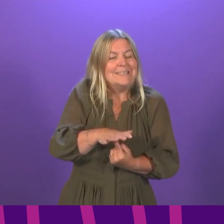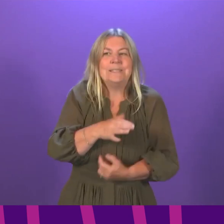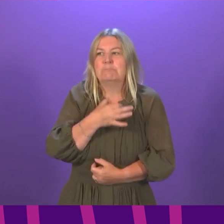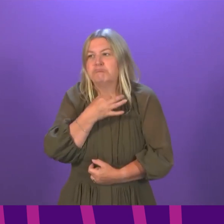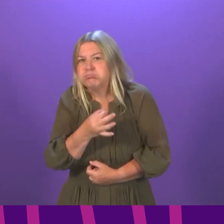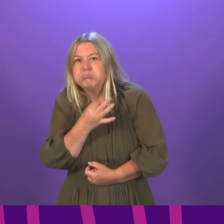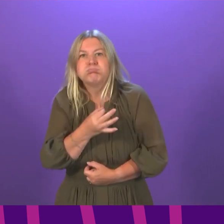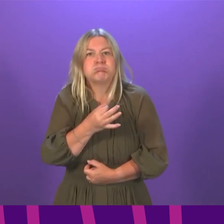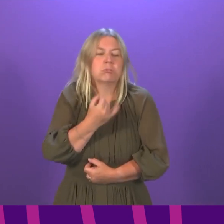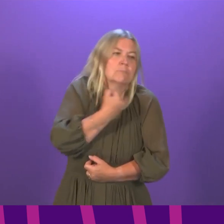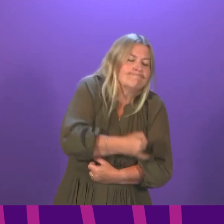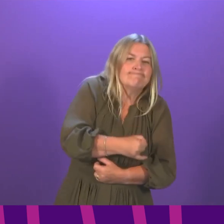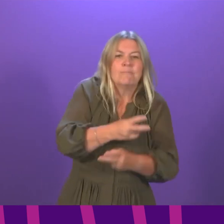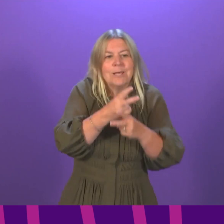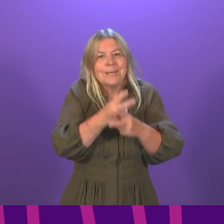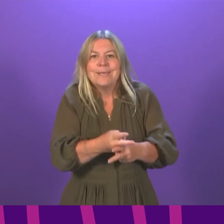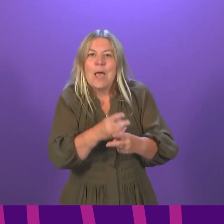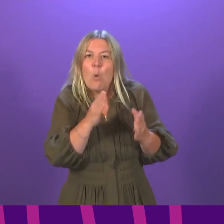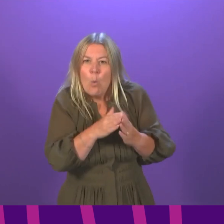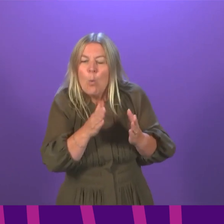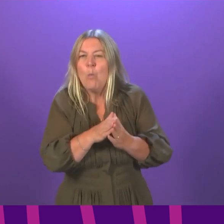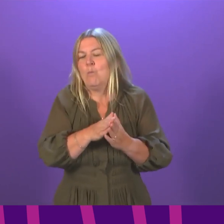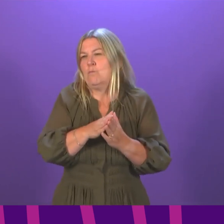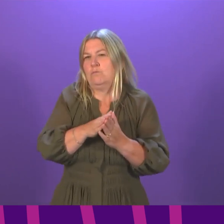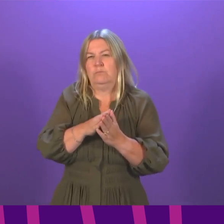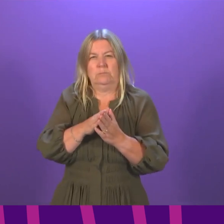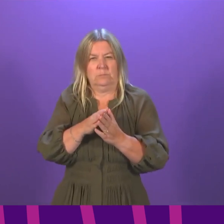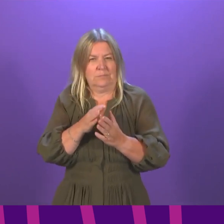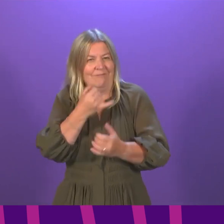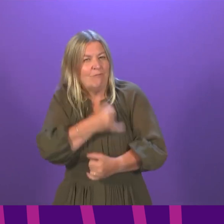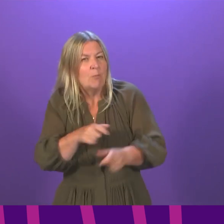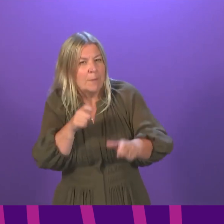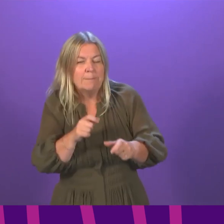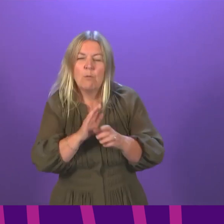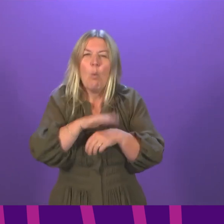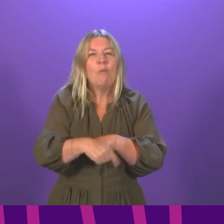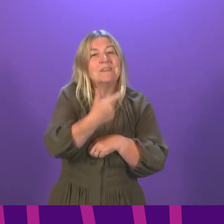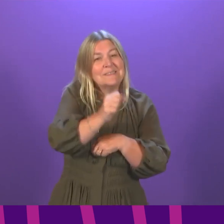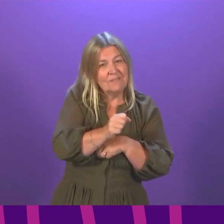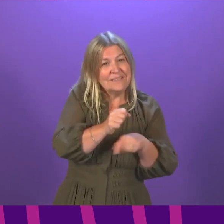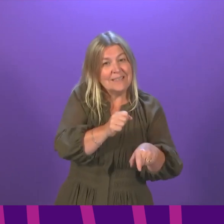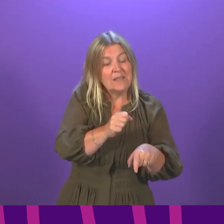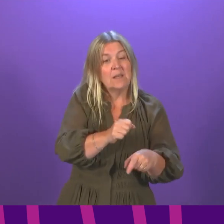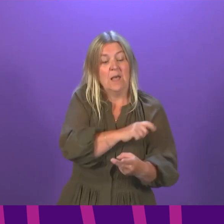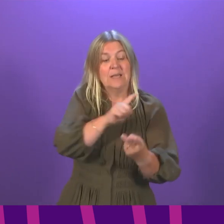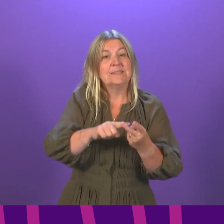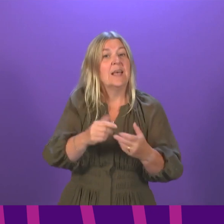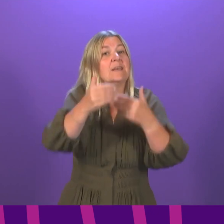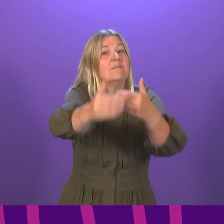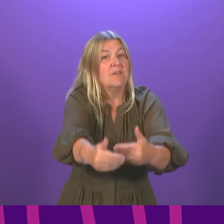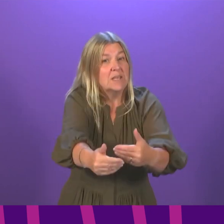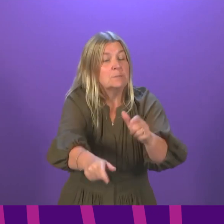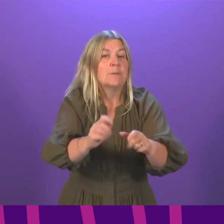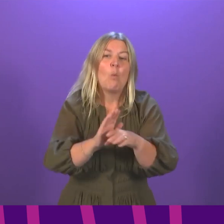immune systems and care homes, clinically vulnerable, frontline health and care workers and over 70s. The second phase would be to those over 50,